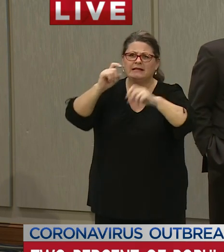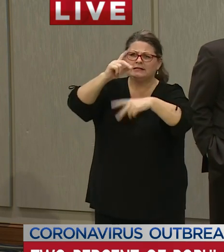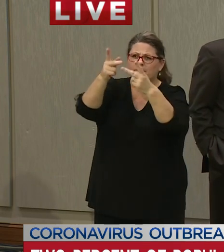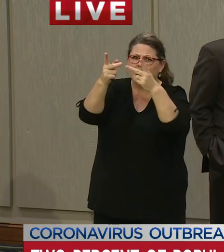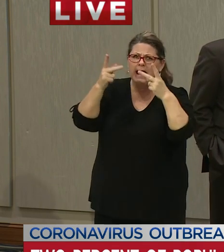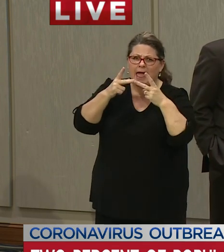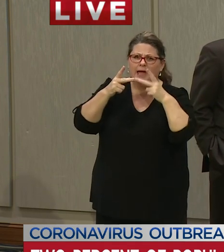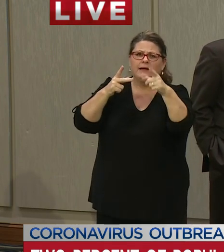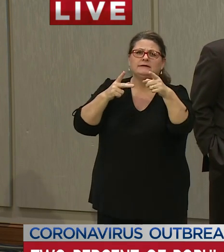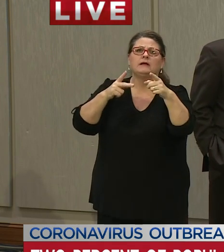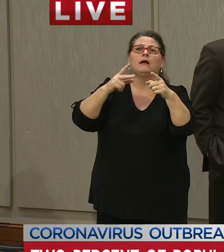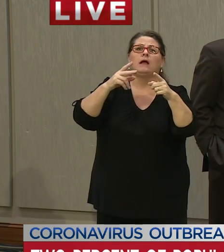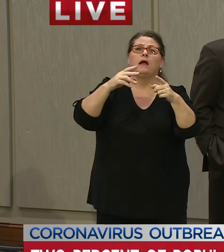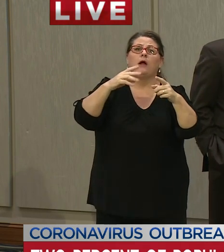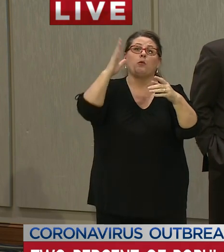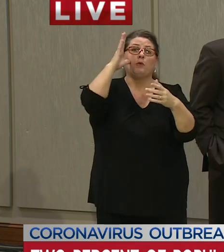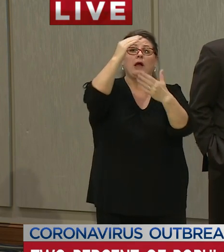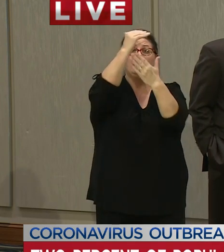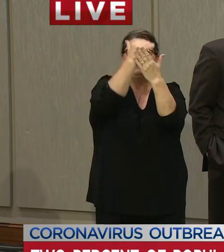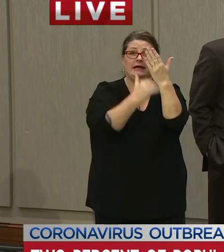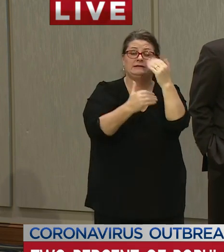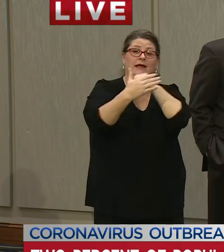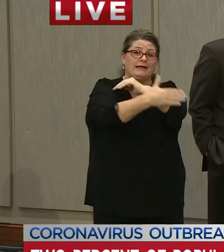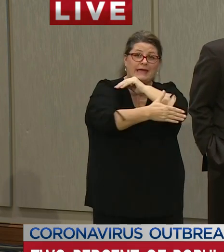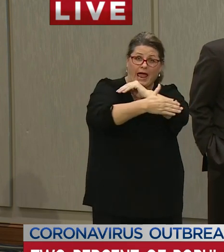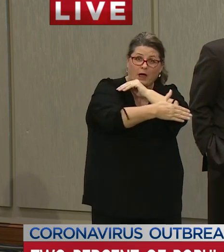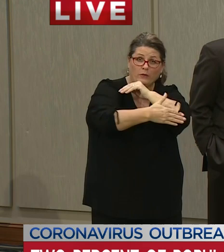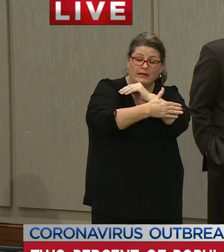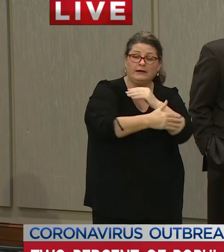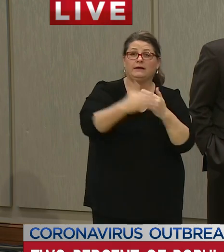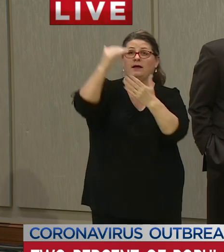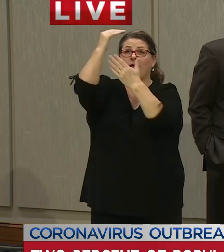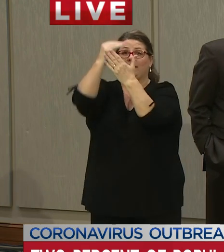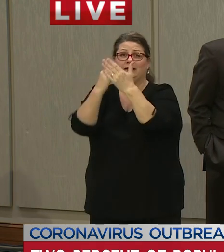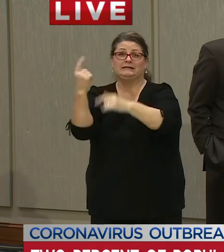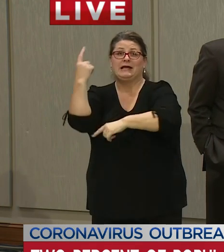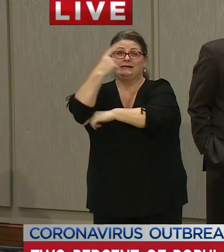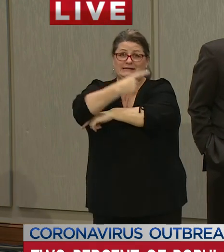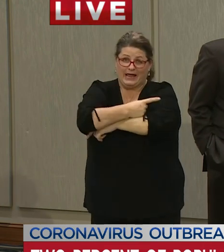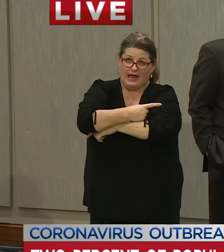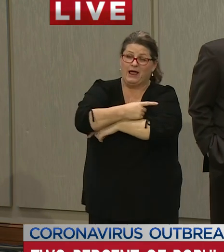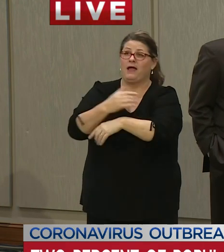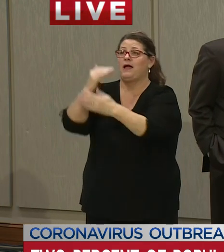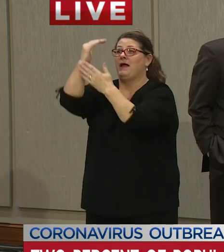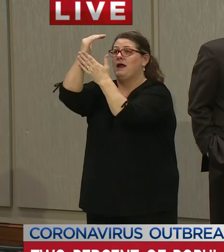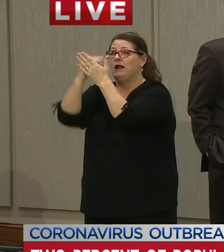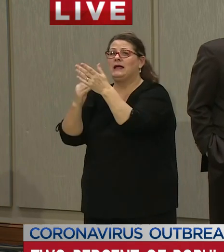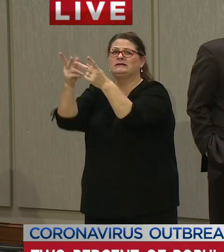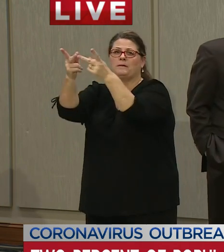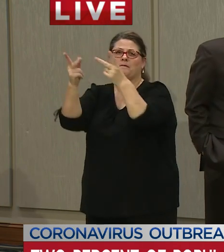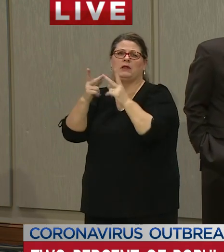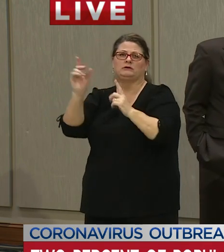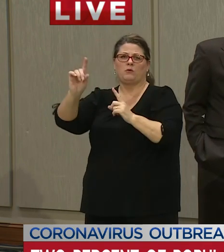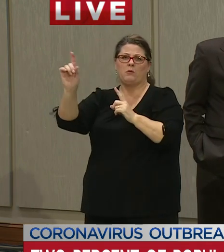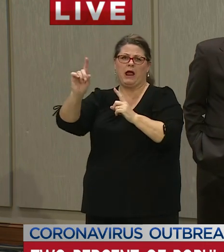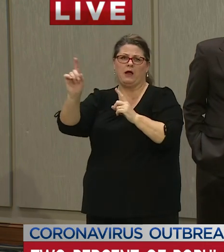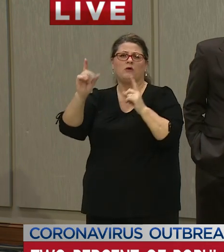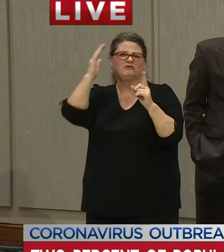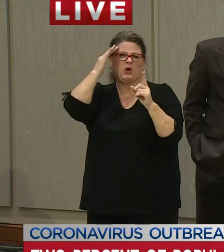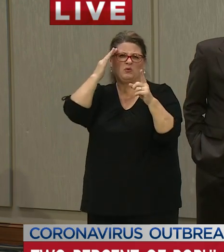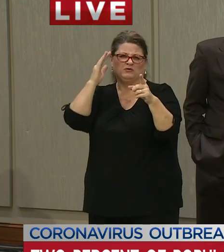by county but we'll have a list underneath by date and by location so people can uh be aware